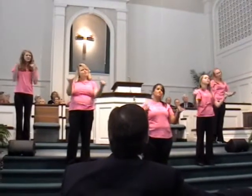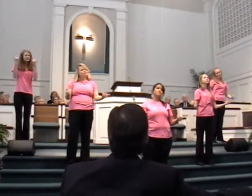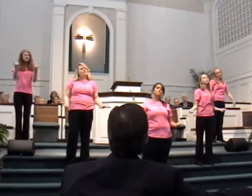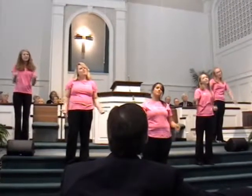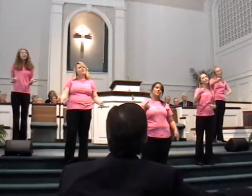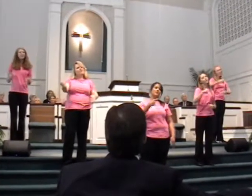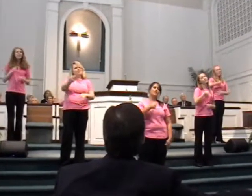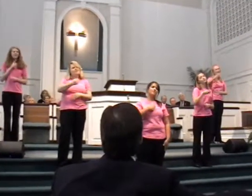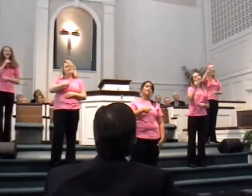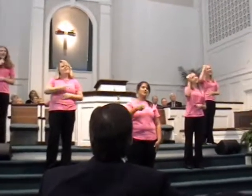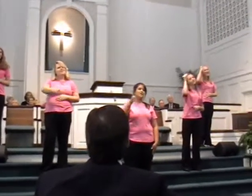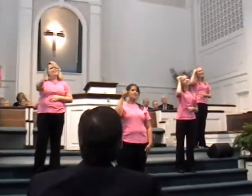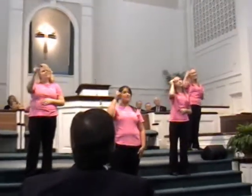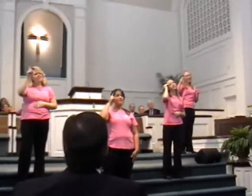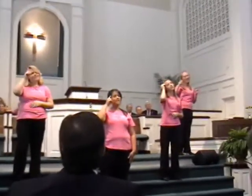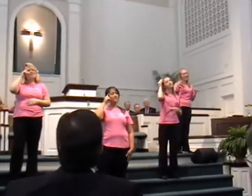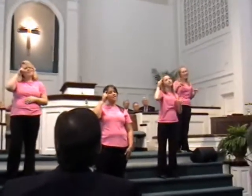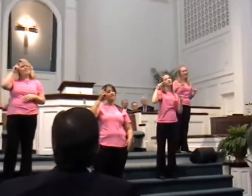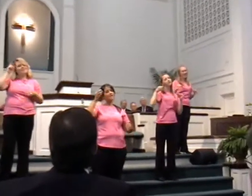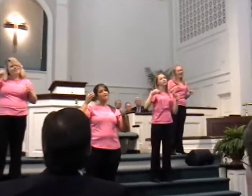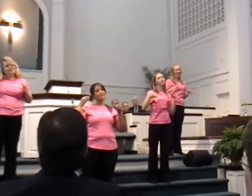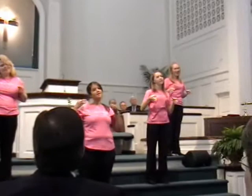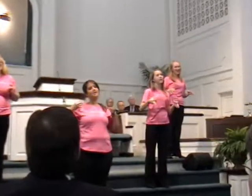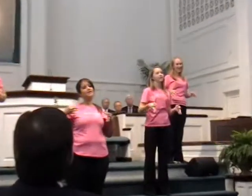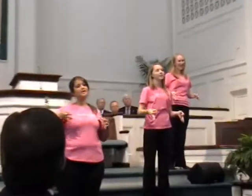so sure of anything